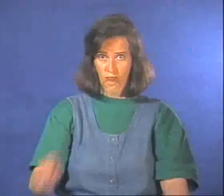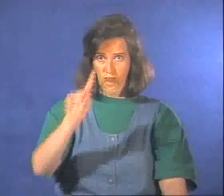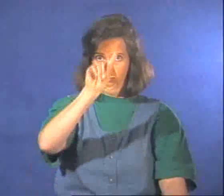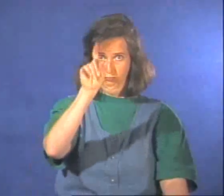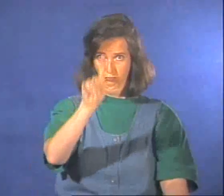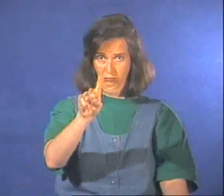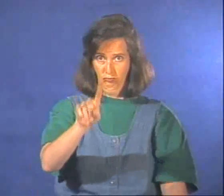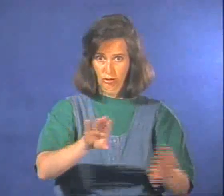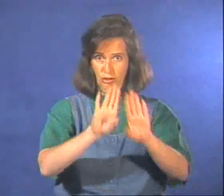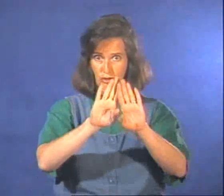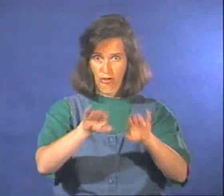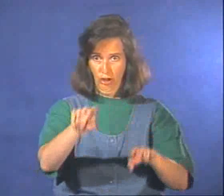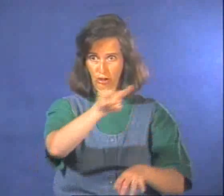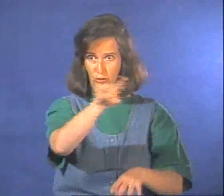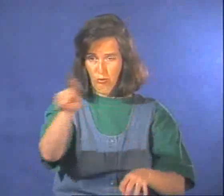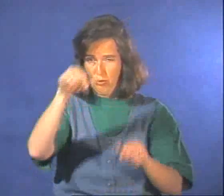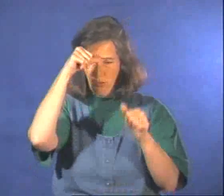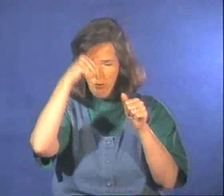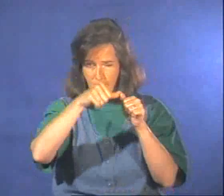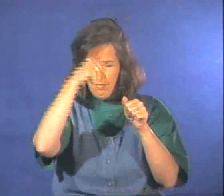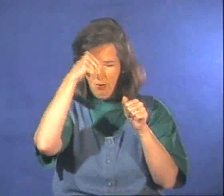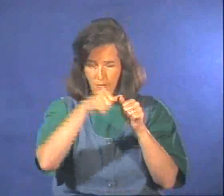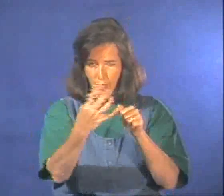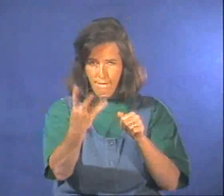Did the children remember the four safety rules?